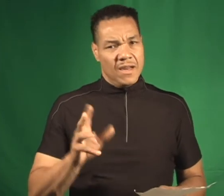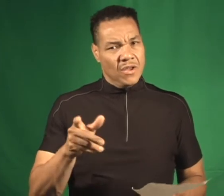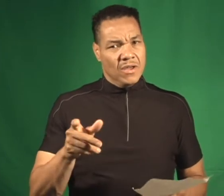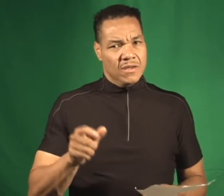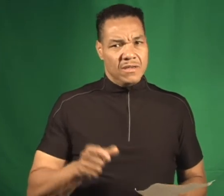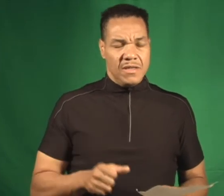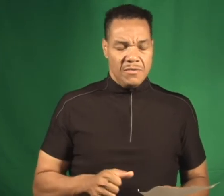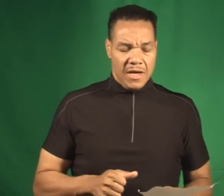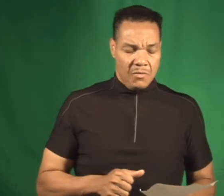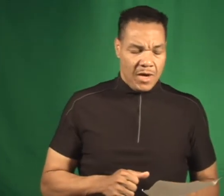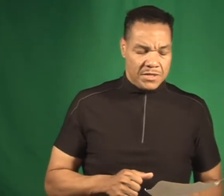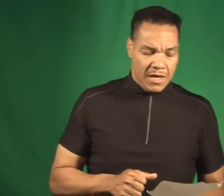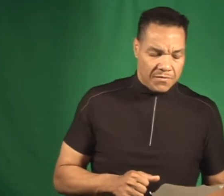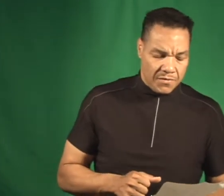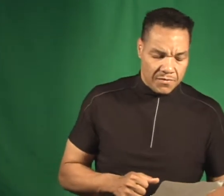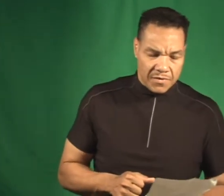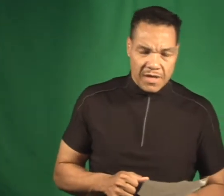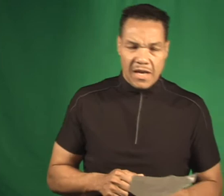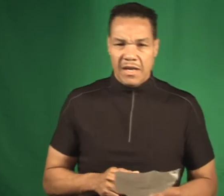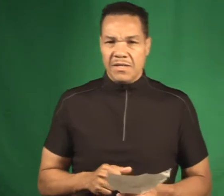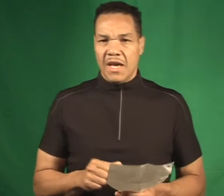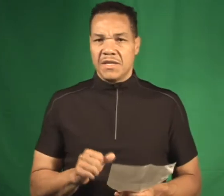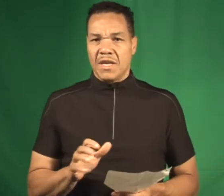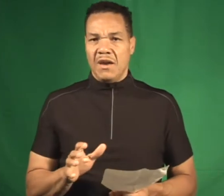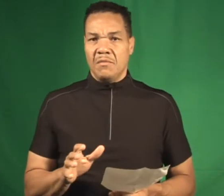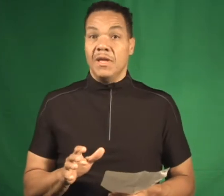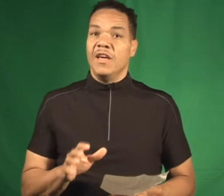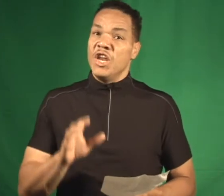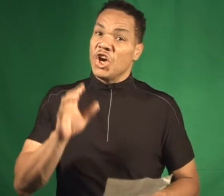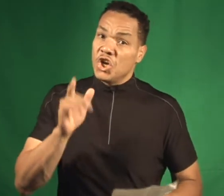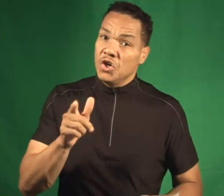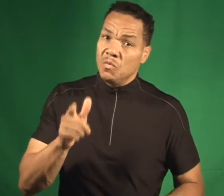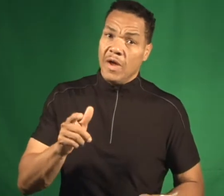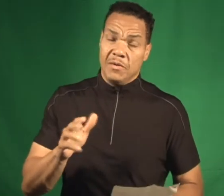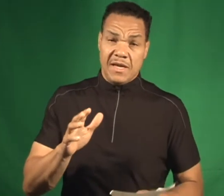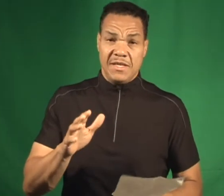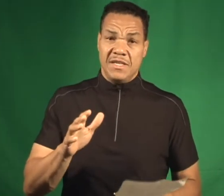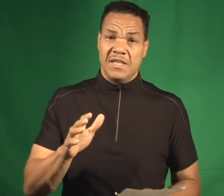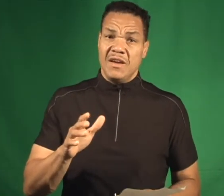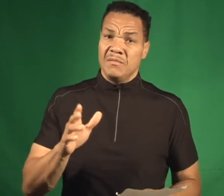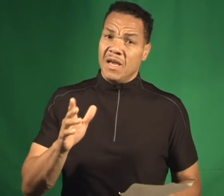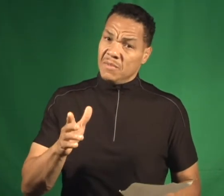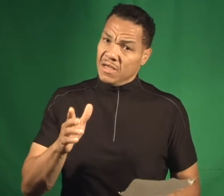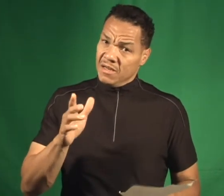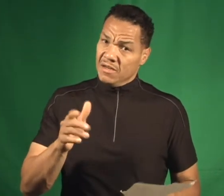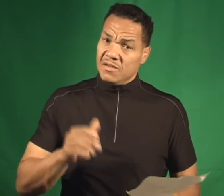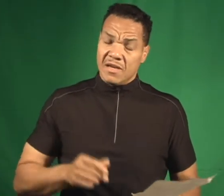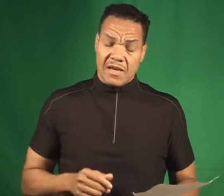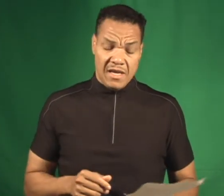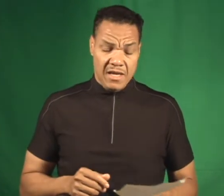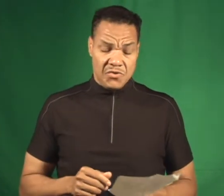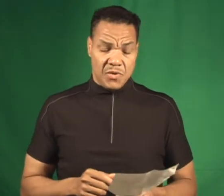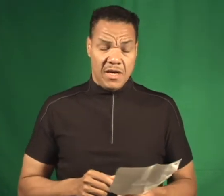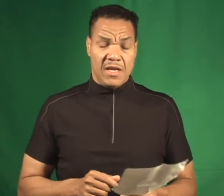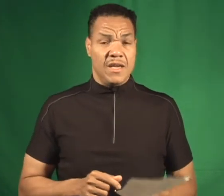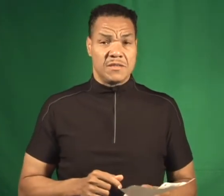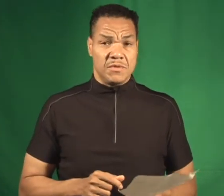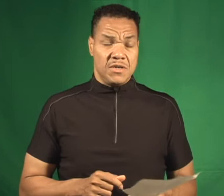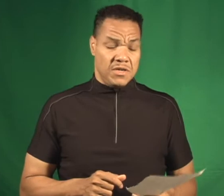I think we've got to watch out for Danny. He's kind of scaring me in a good way. When I say scaring me, I mean, he's looking like he's ready to kick some serious